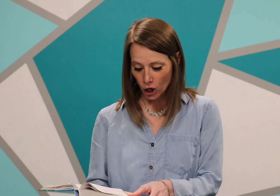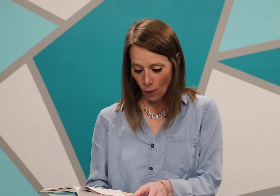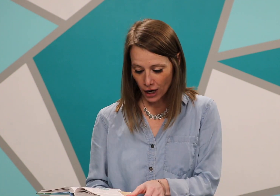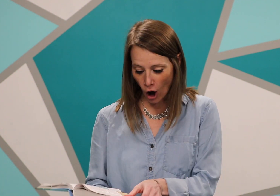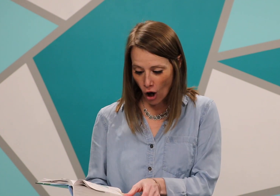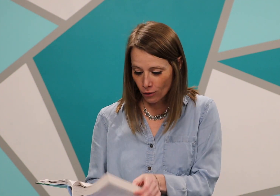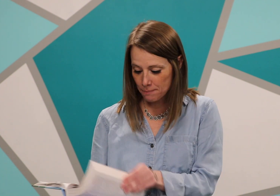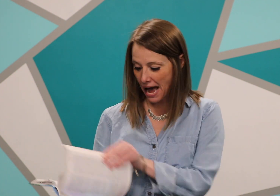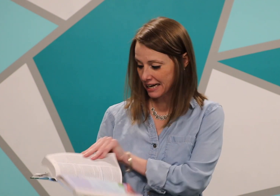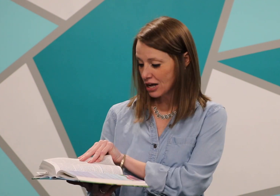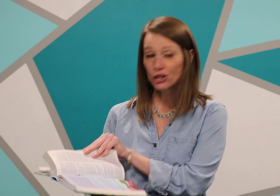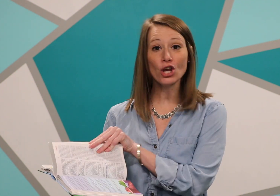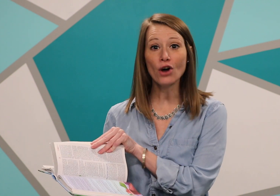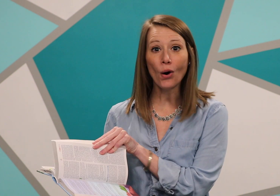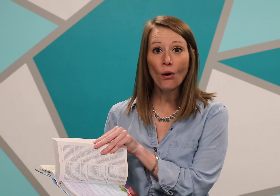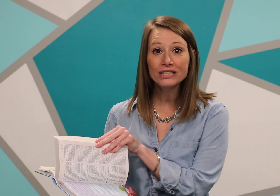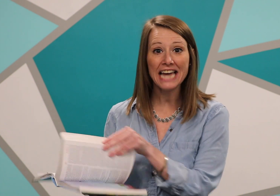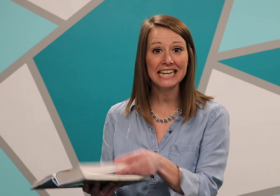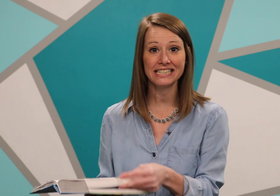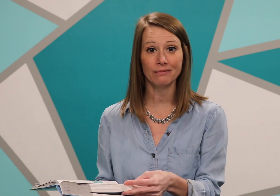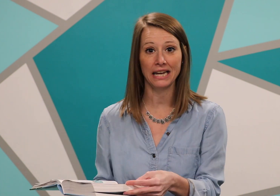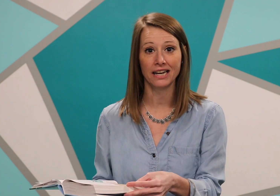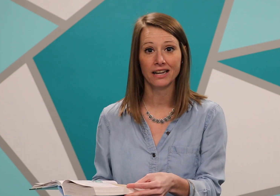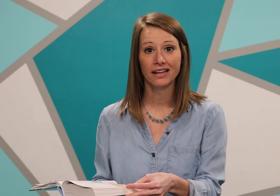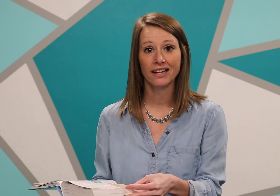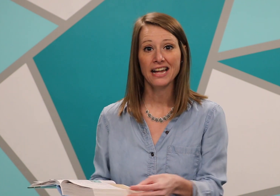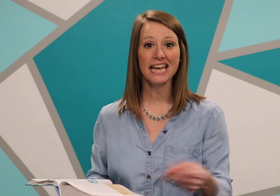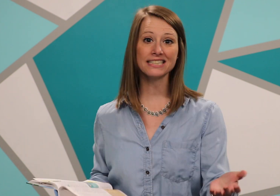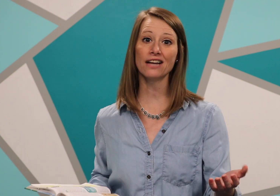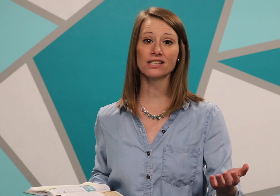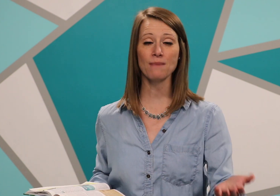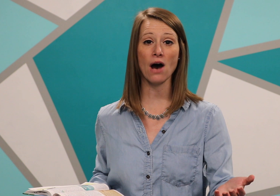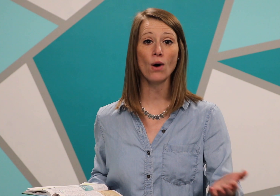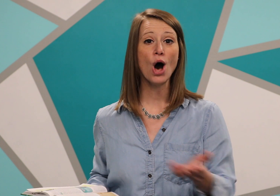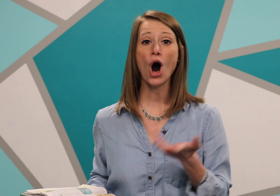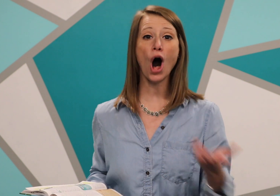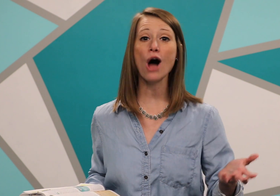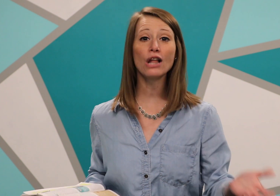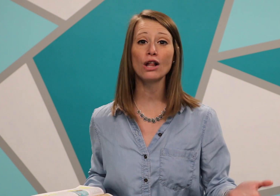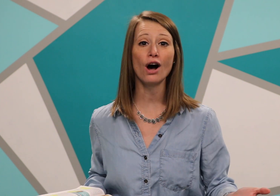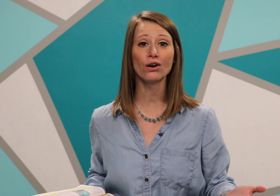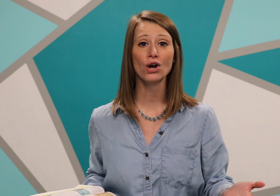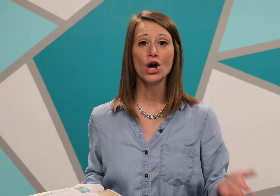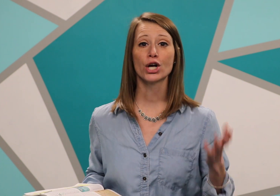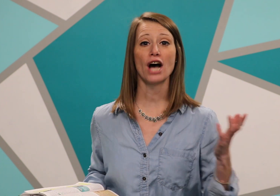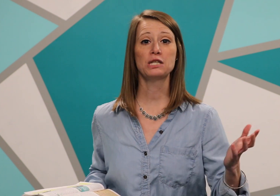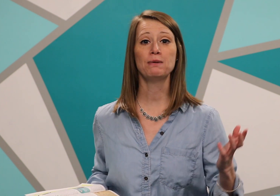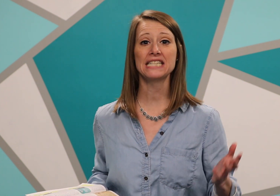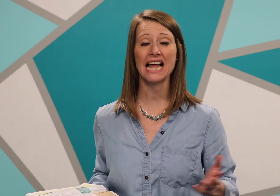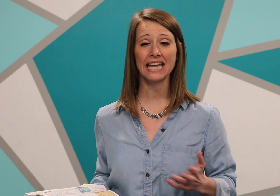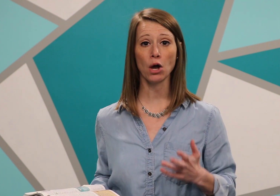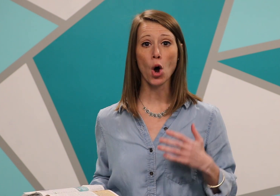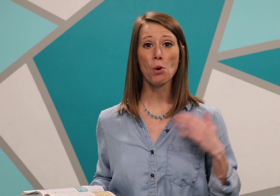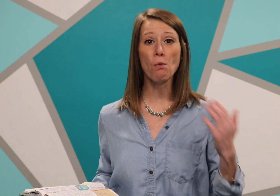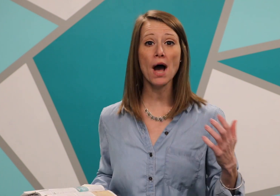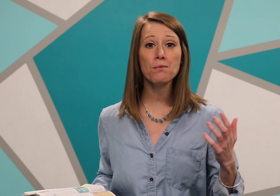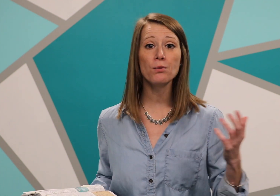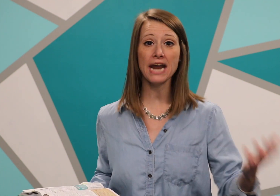going all the way back to the Old Testament, he tells them how all along, God's been telling what would